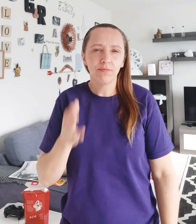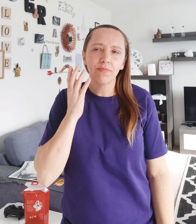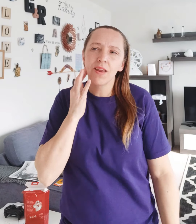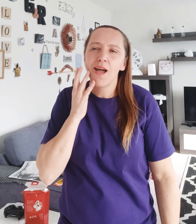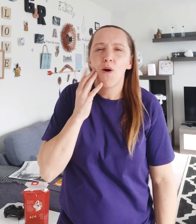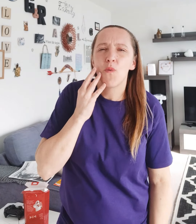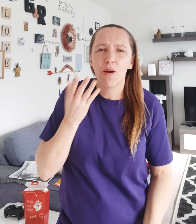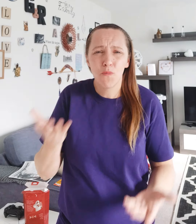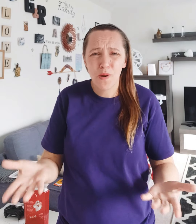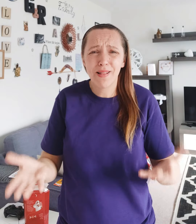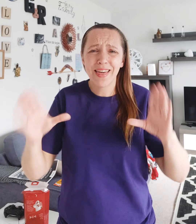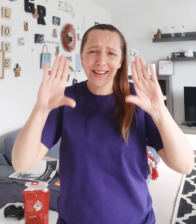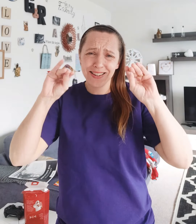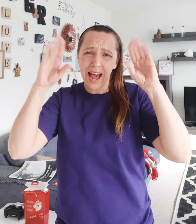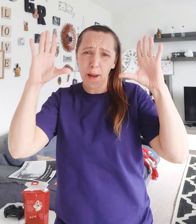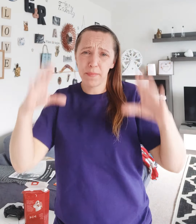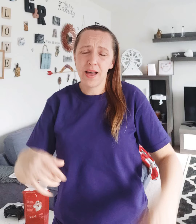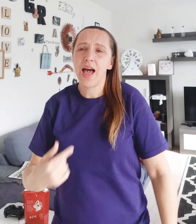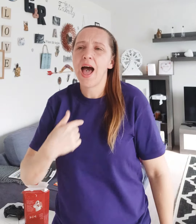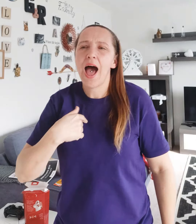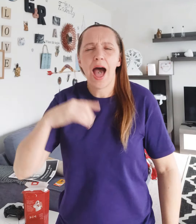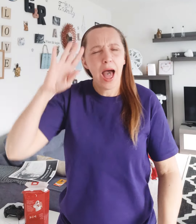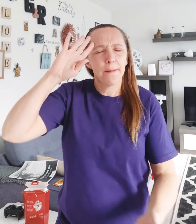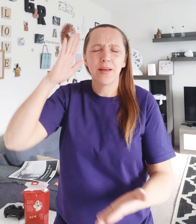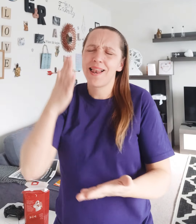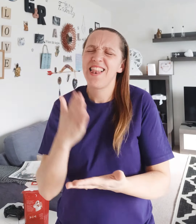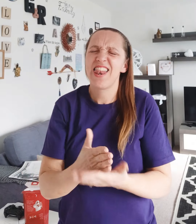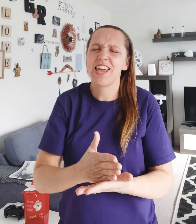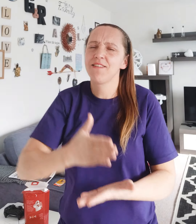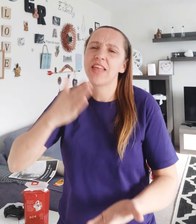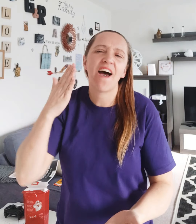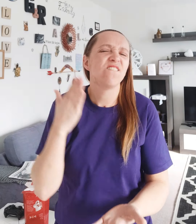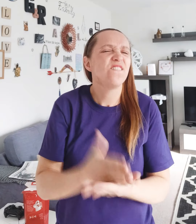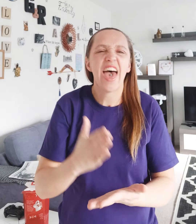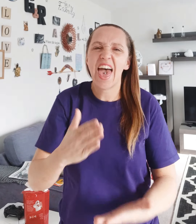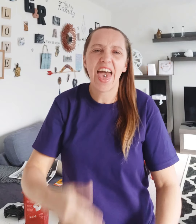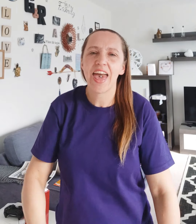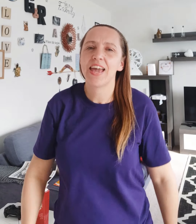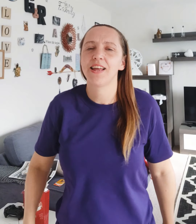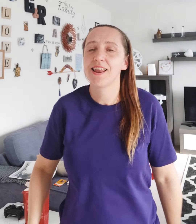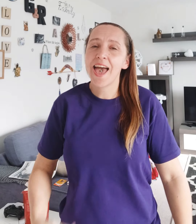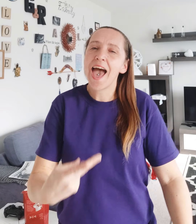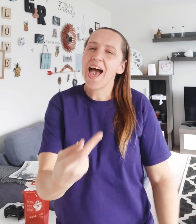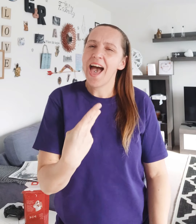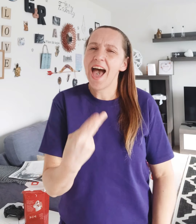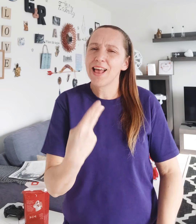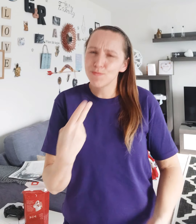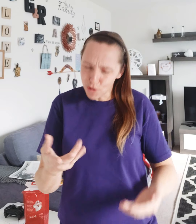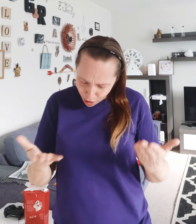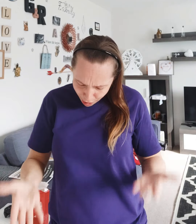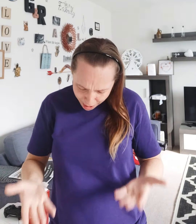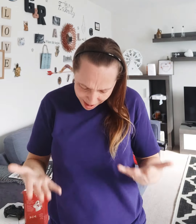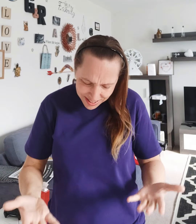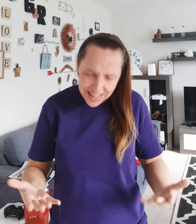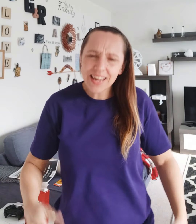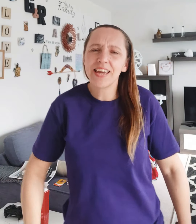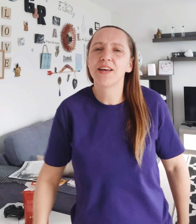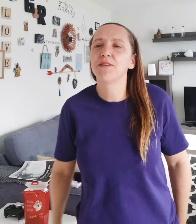when will they stop? I believe that faith has brought us here,